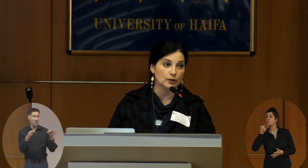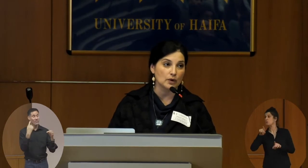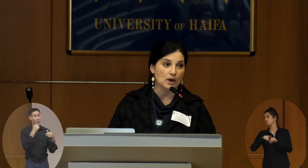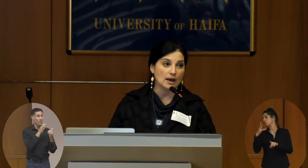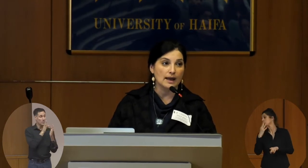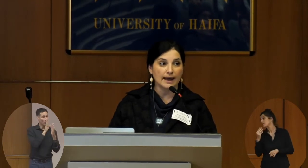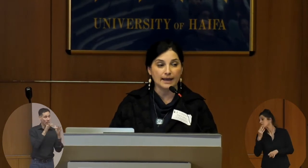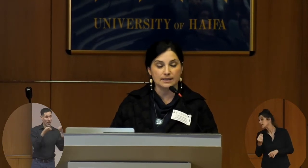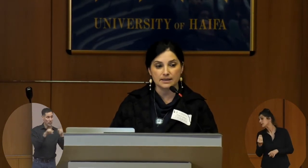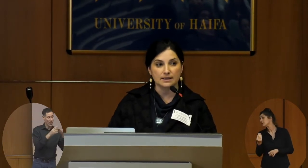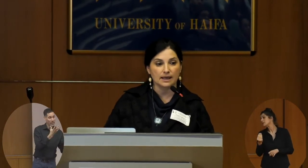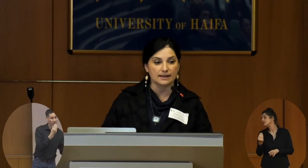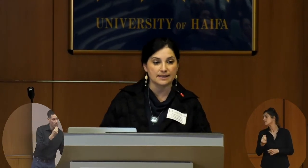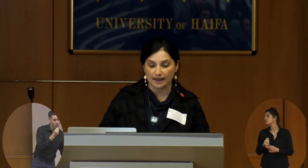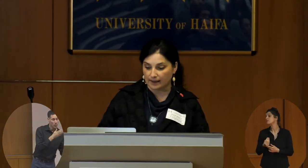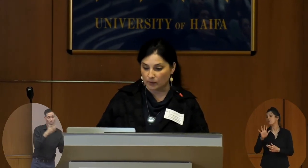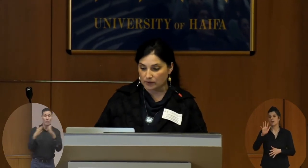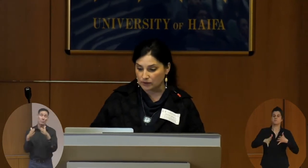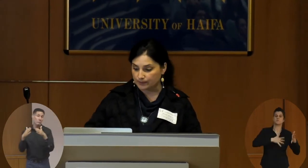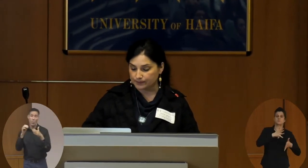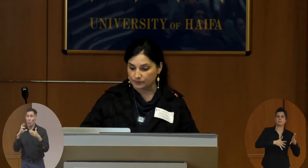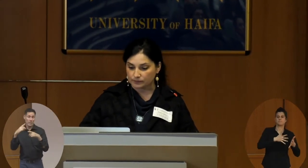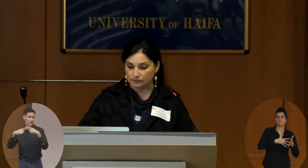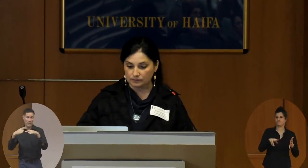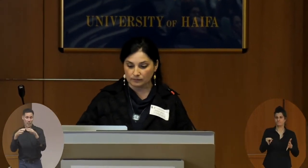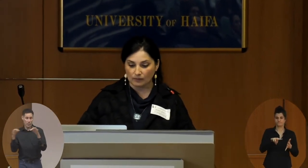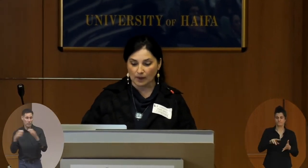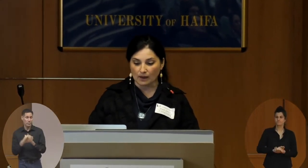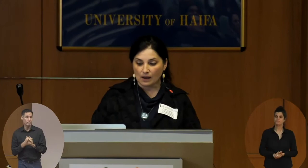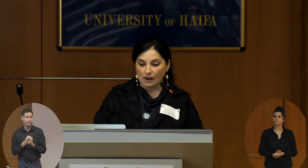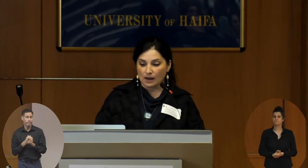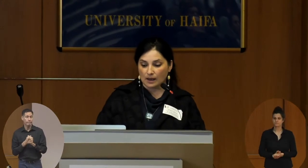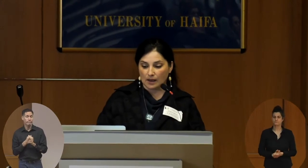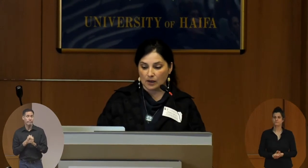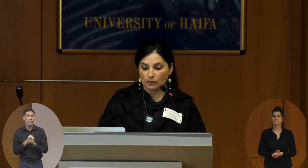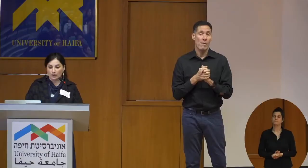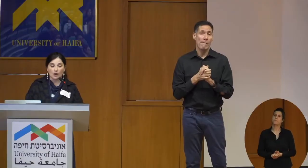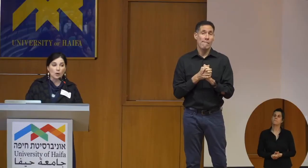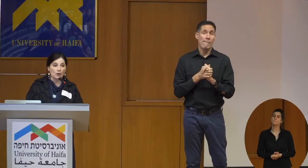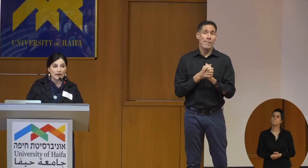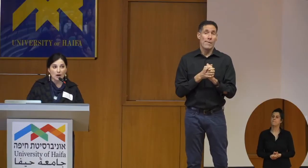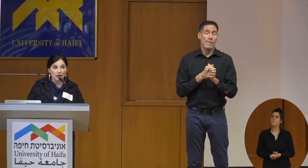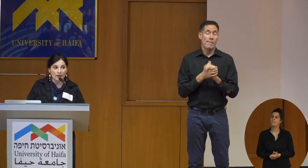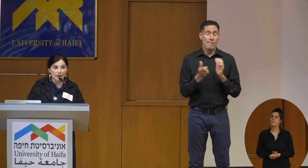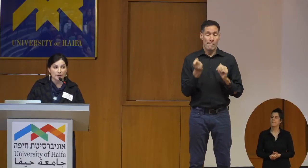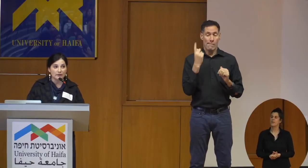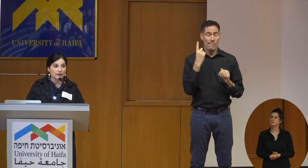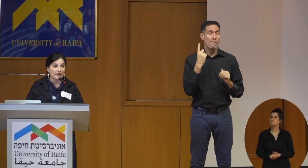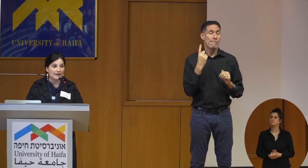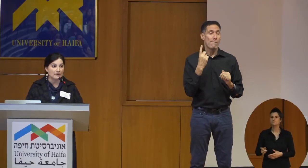and in sign language we all know that the revival